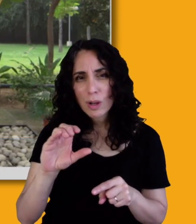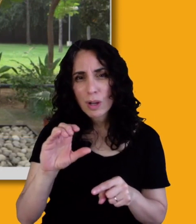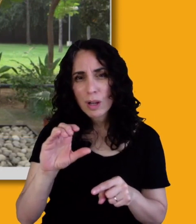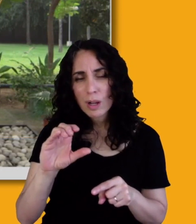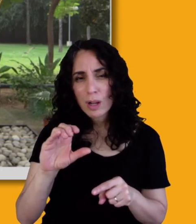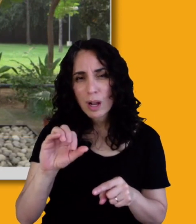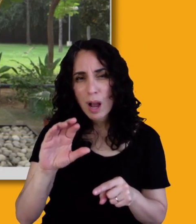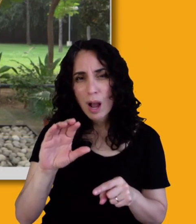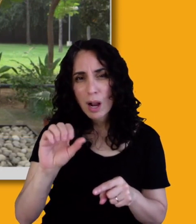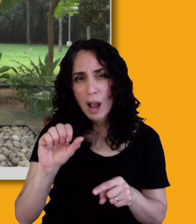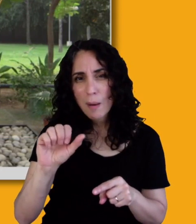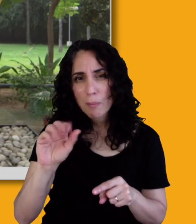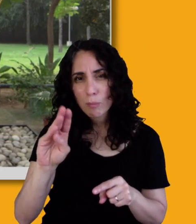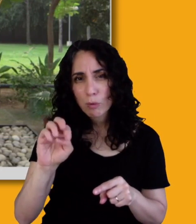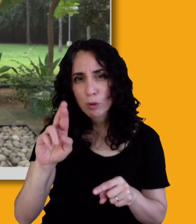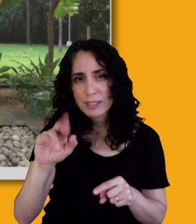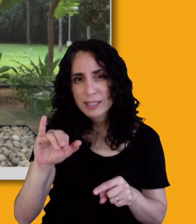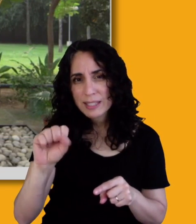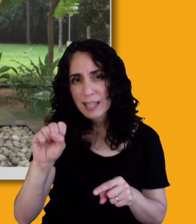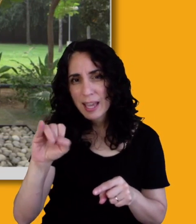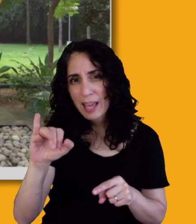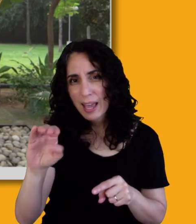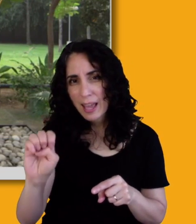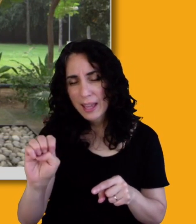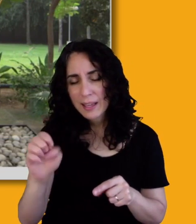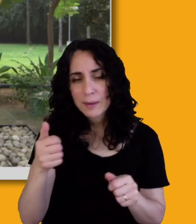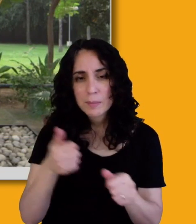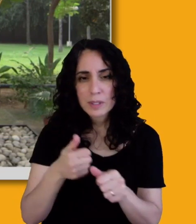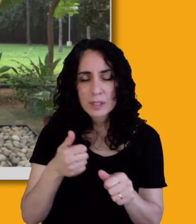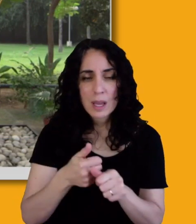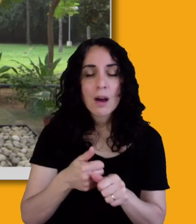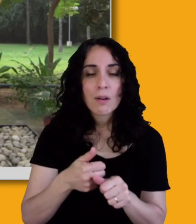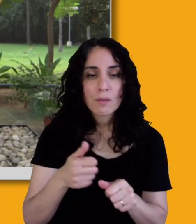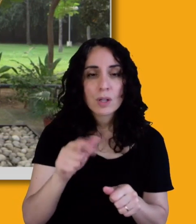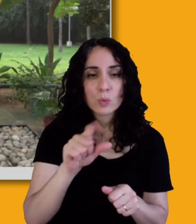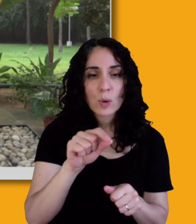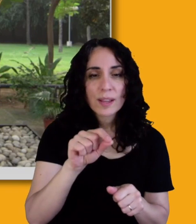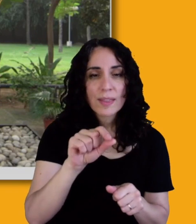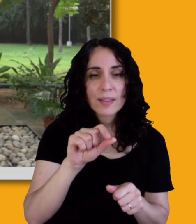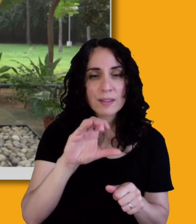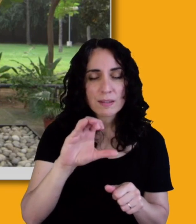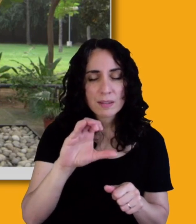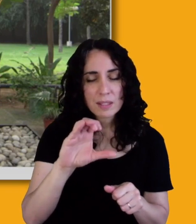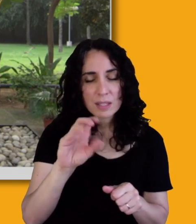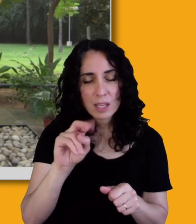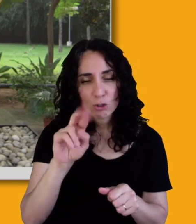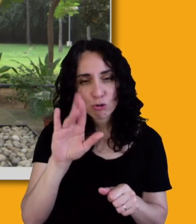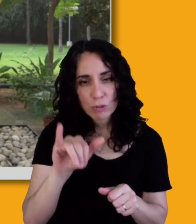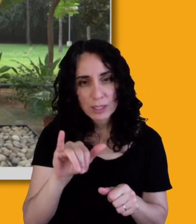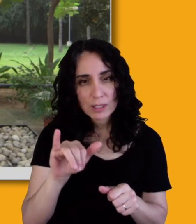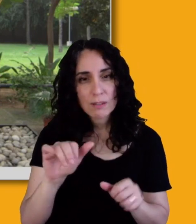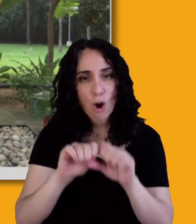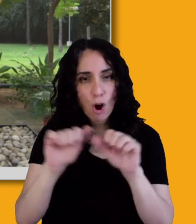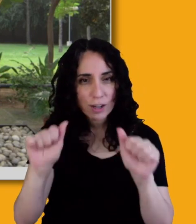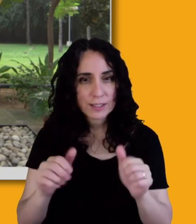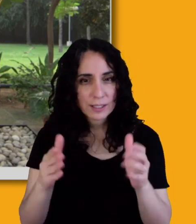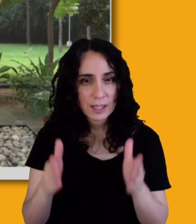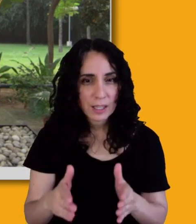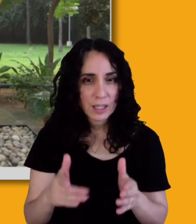architect, who was a theorist and whatever, but he, like many architects were trying to sort of strive for